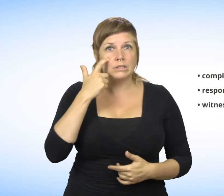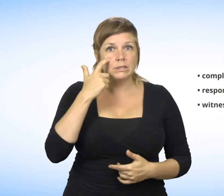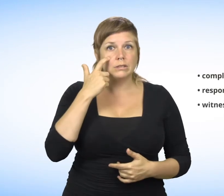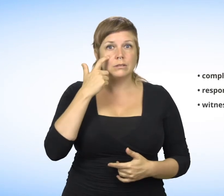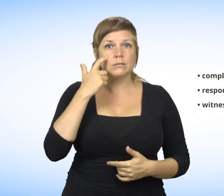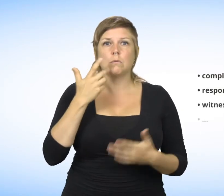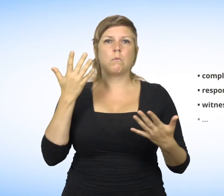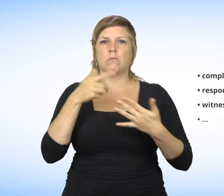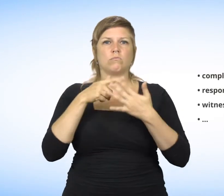witness, or otherwise.